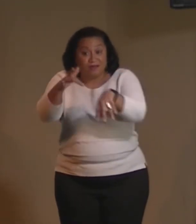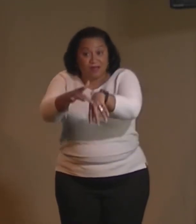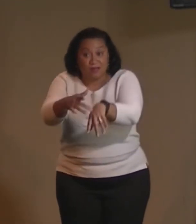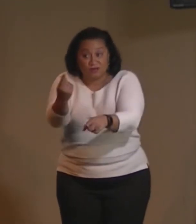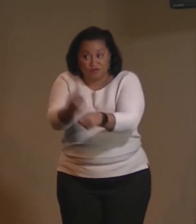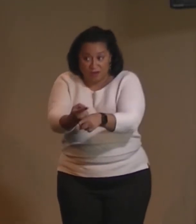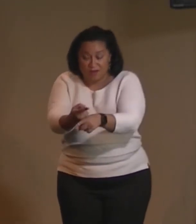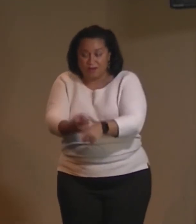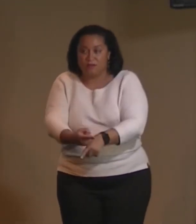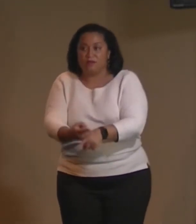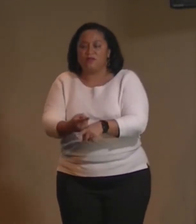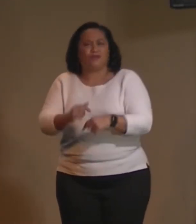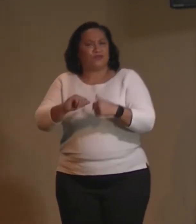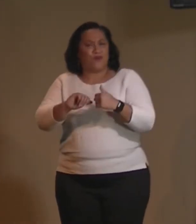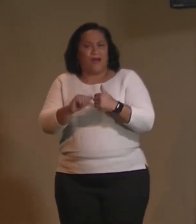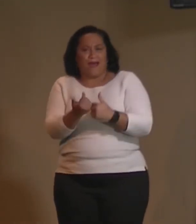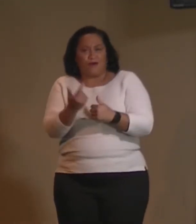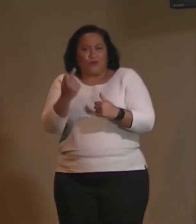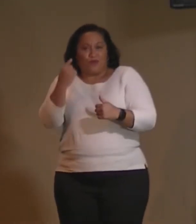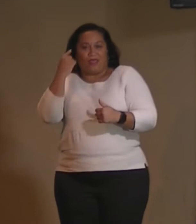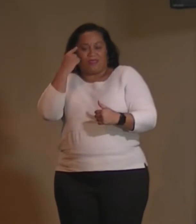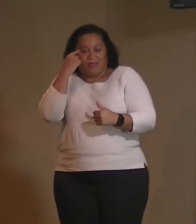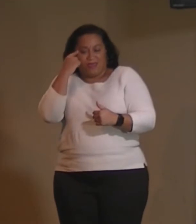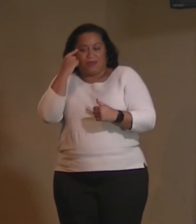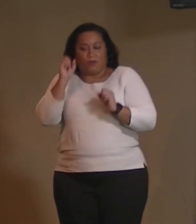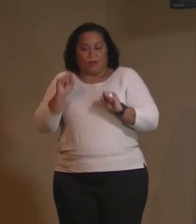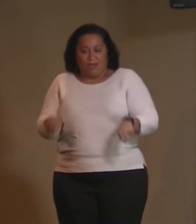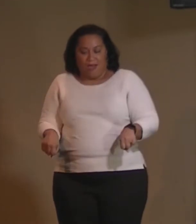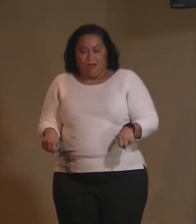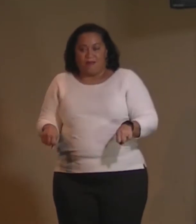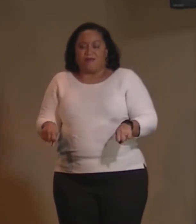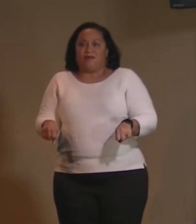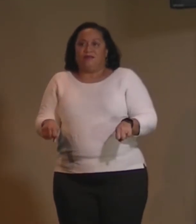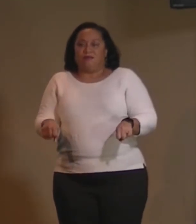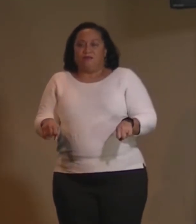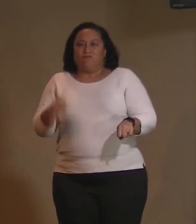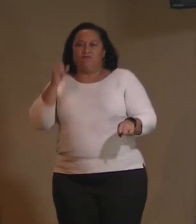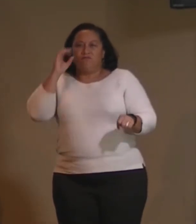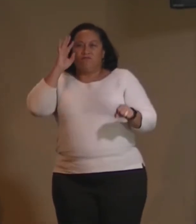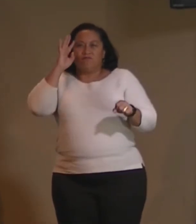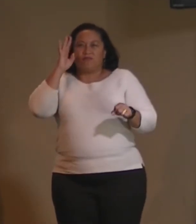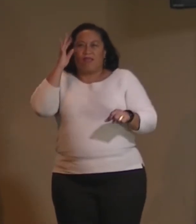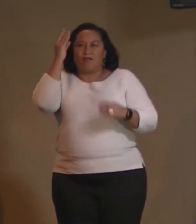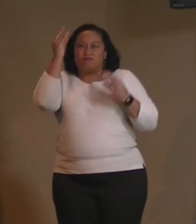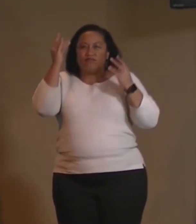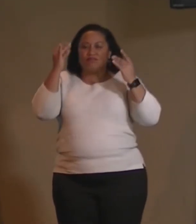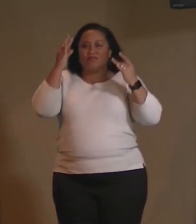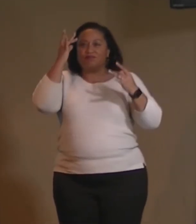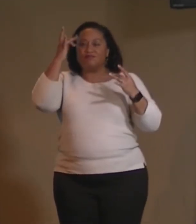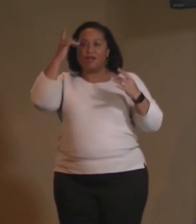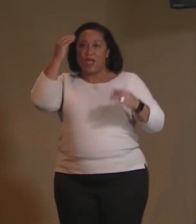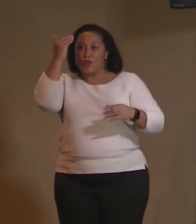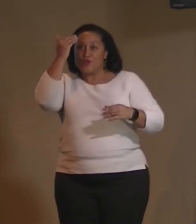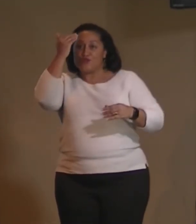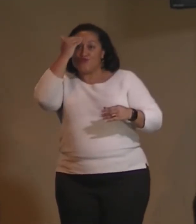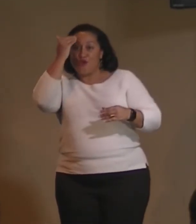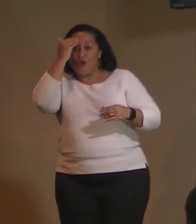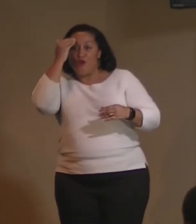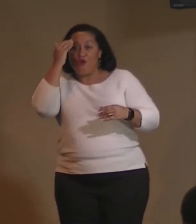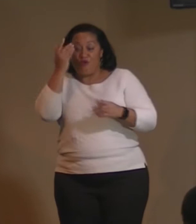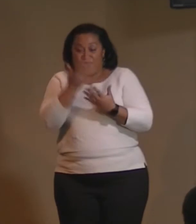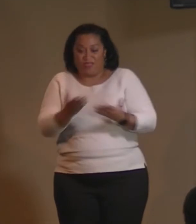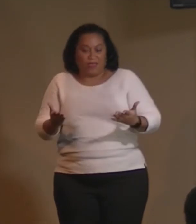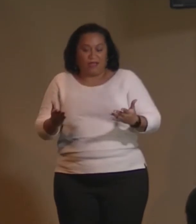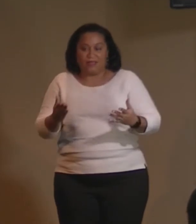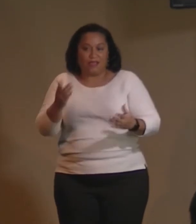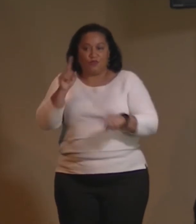we can fathom that which is ineffable? That which is the numinous. That which is beyond time and space. One of the things